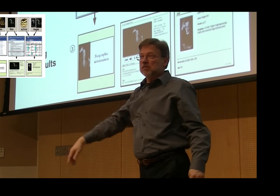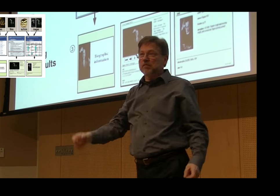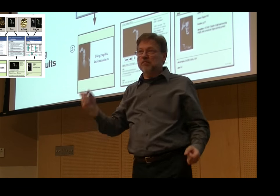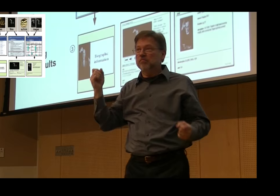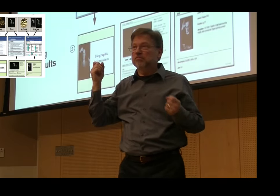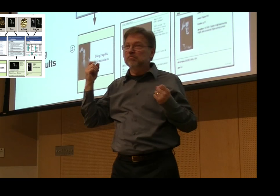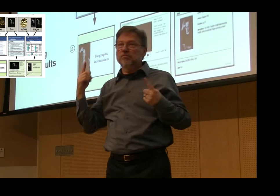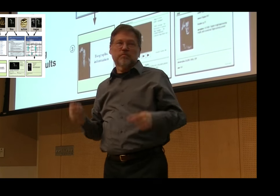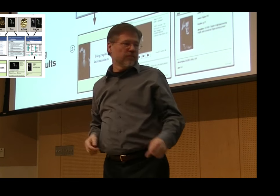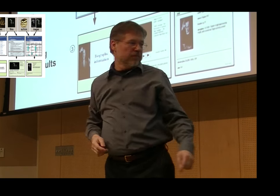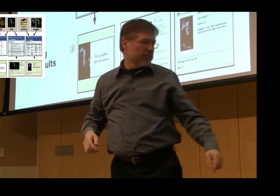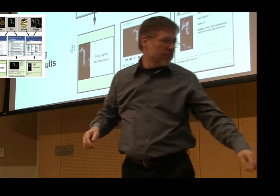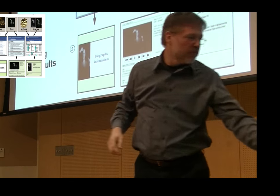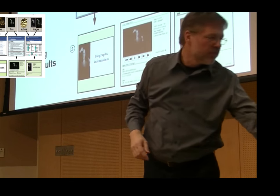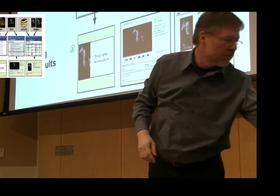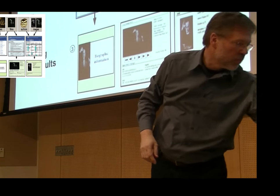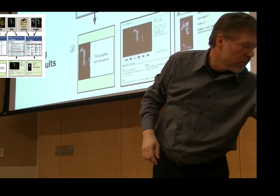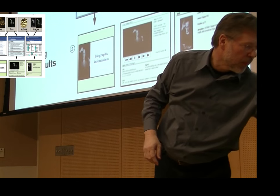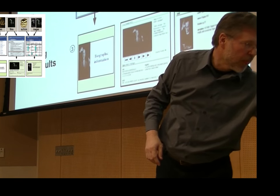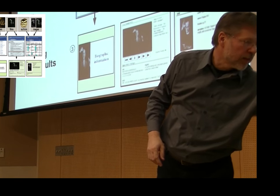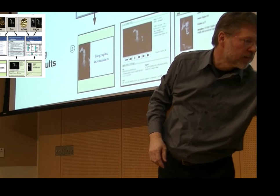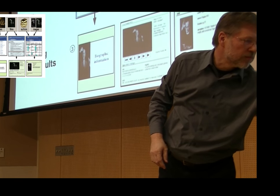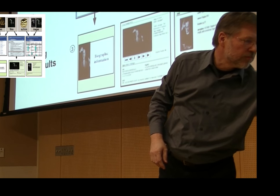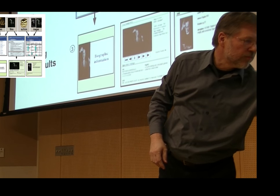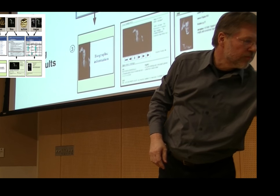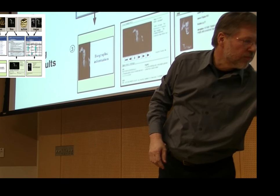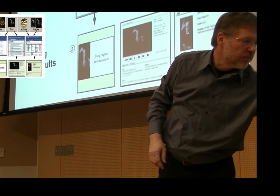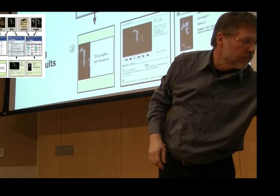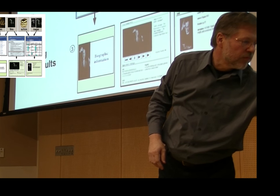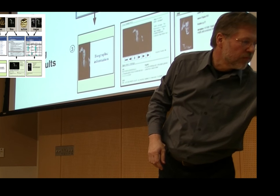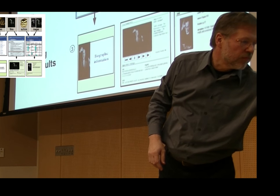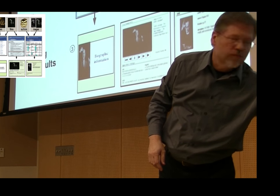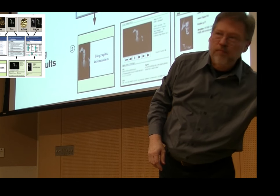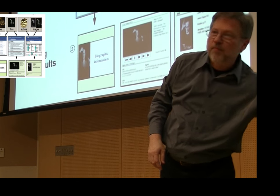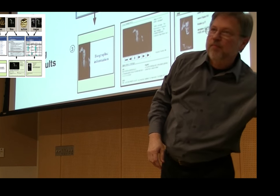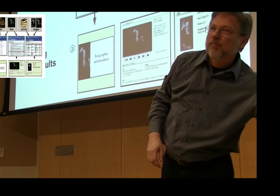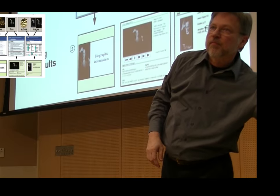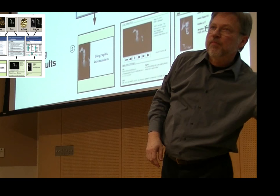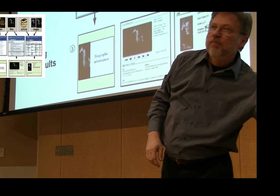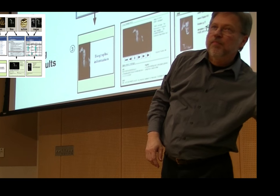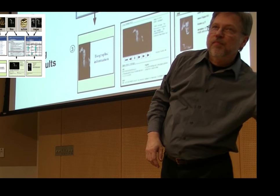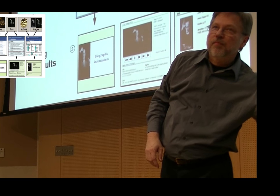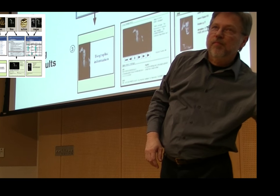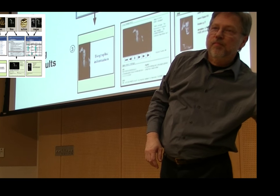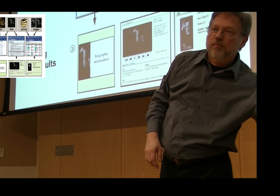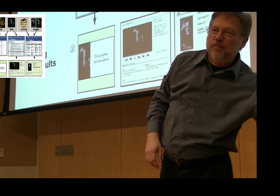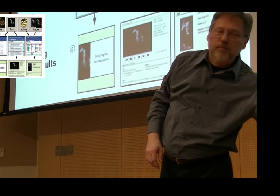appears. Once you click on one of those signs from one of those signers, then it